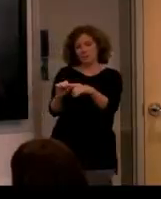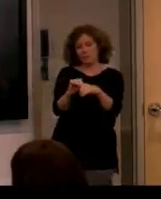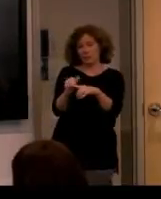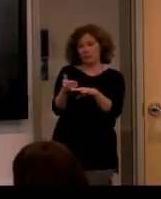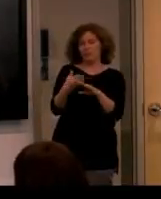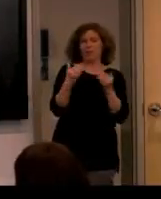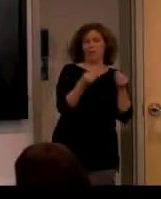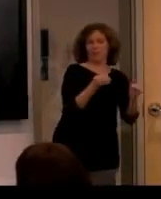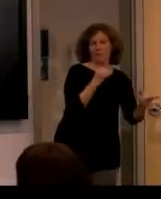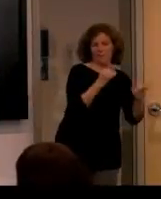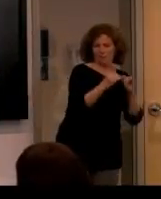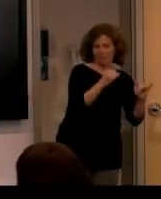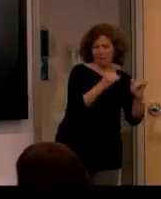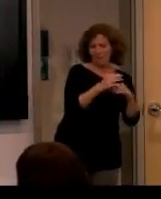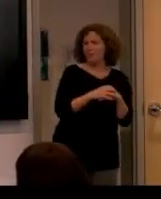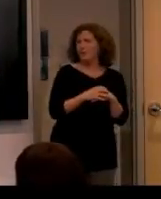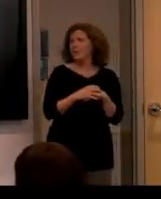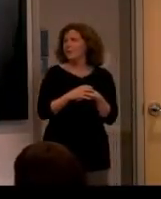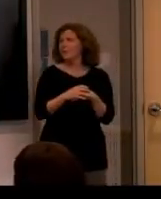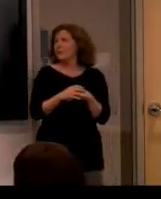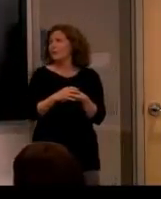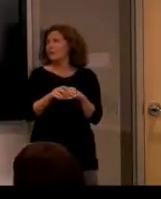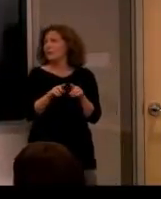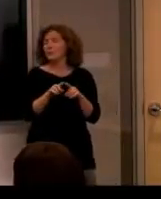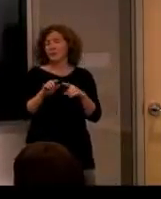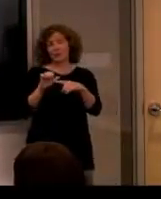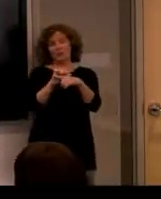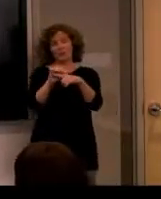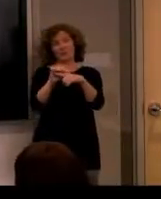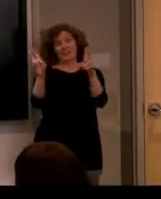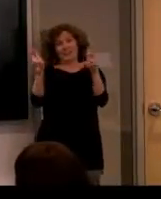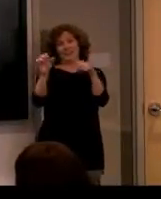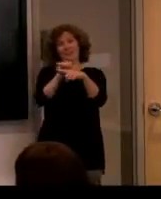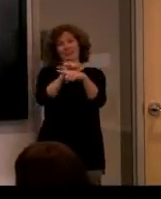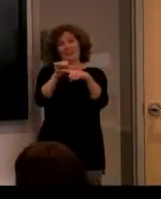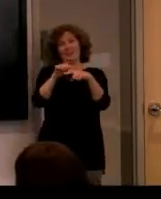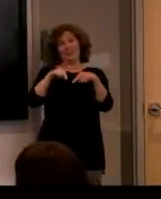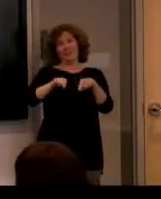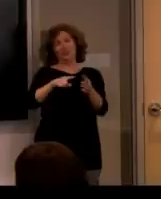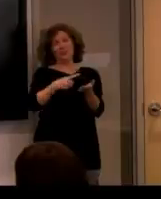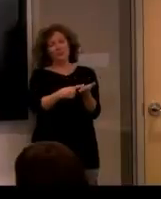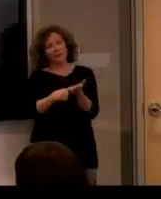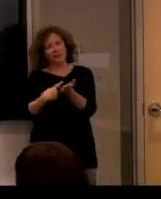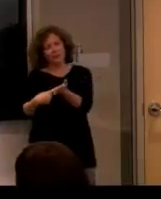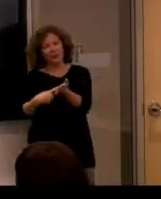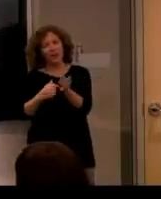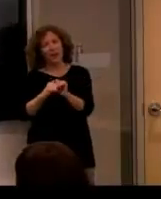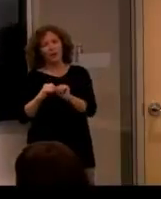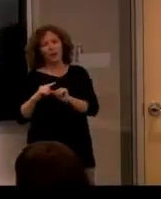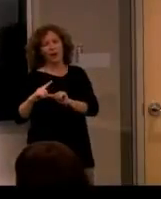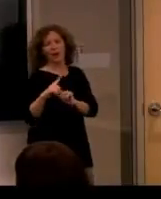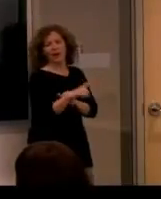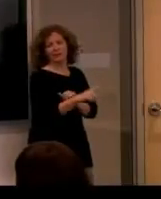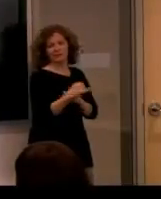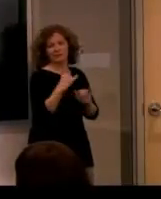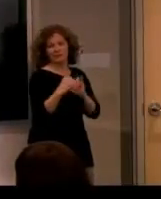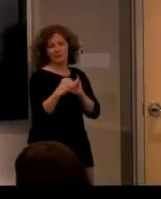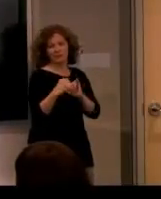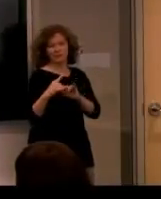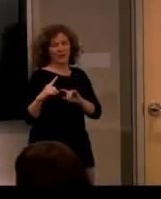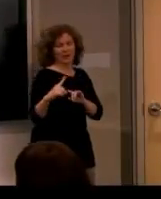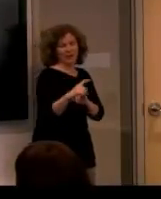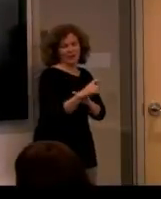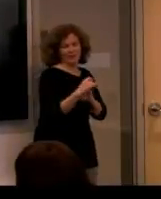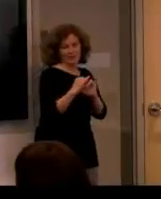interviewing and I guess there was training if you like in the discussions of how you ask an interview question and